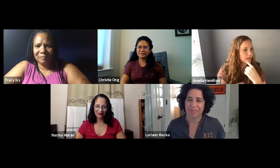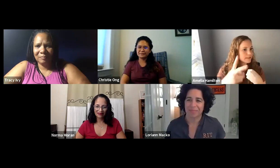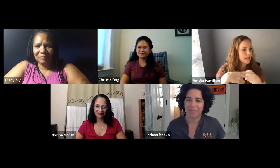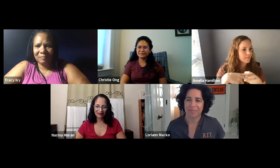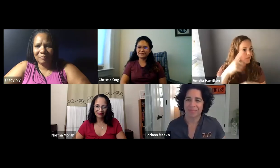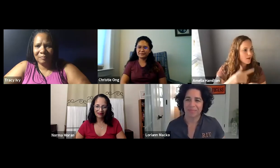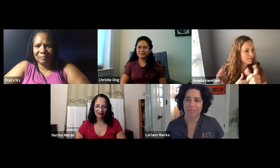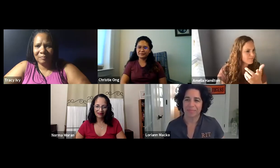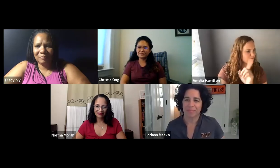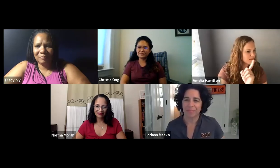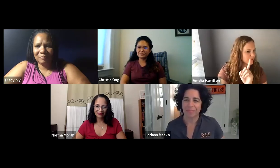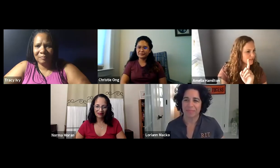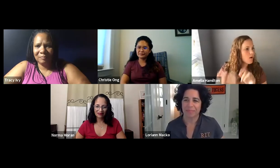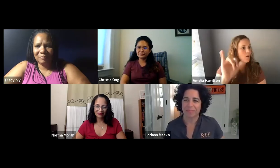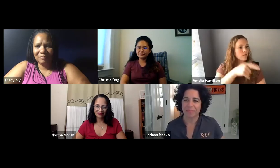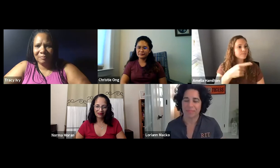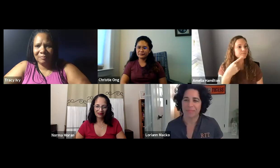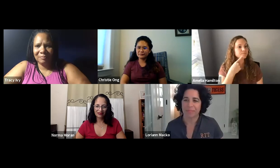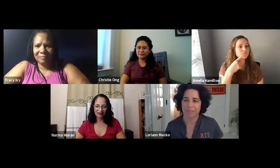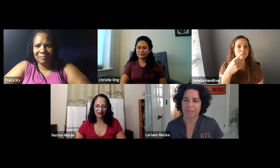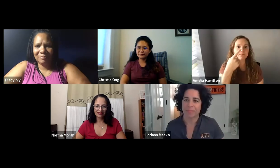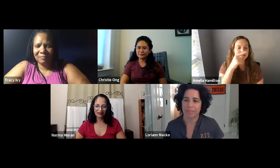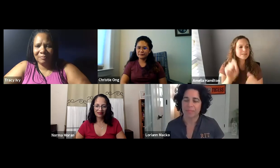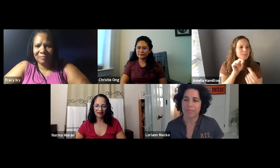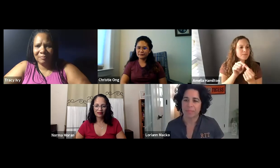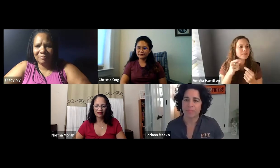I just saw it. And I said, save for Lorianne. Okay, here we go.